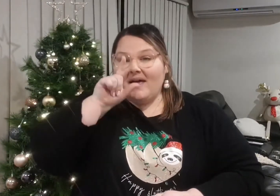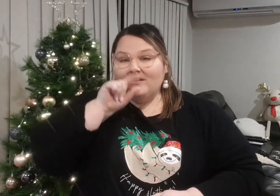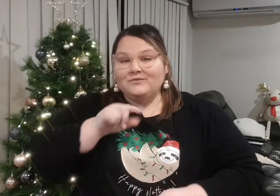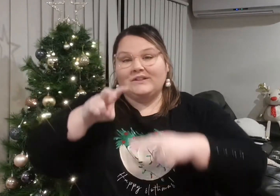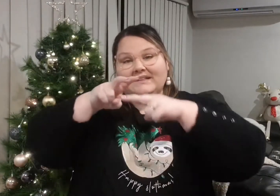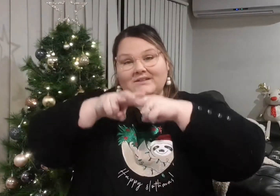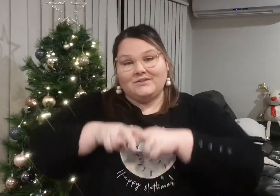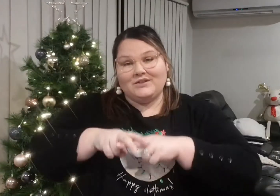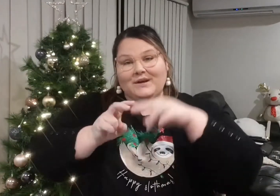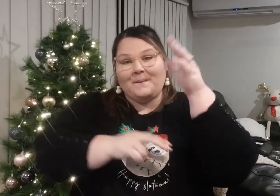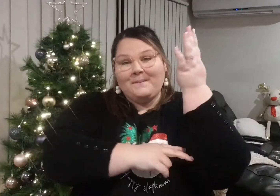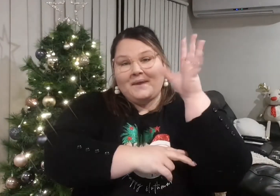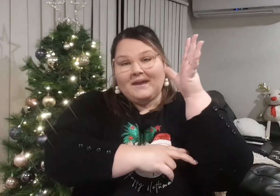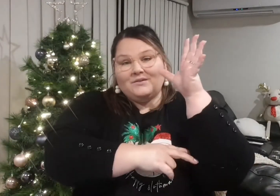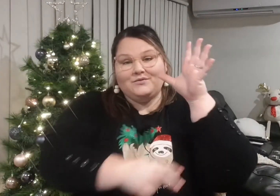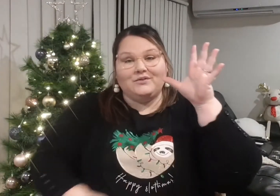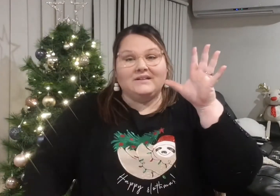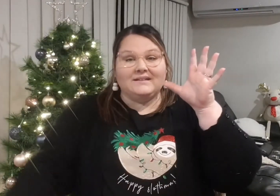the tree in a fair tree